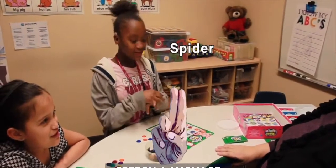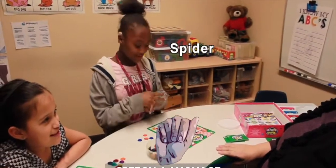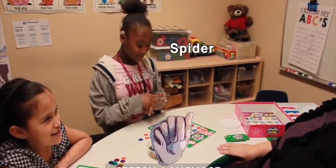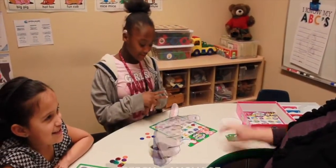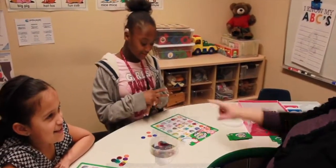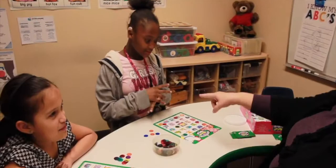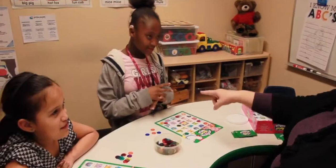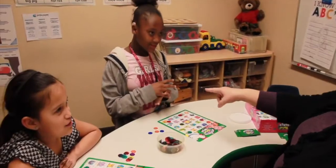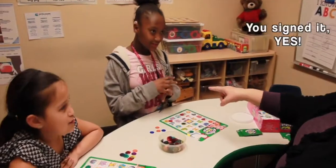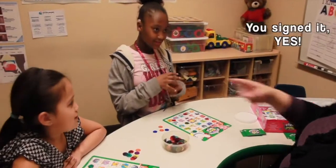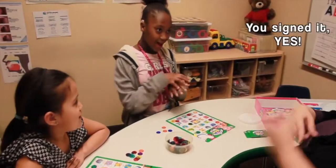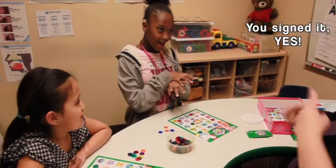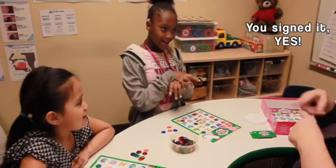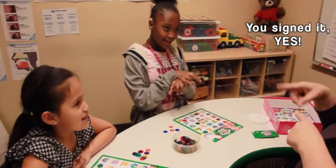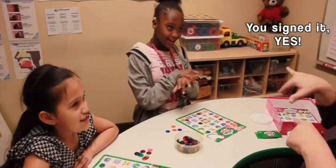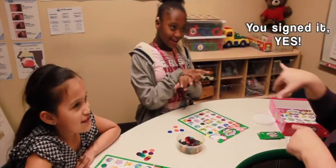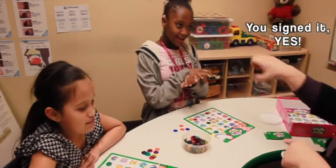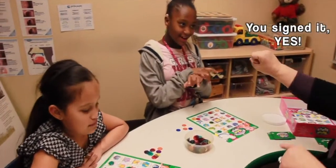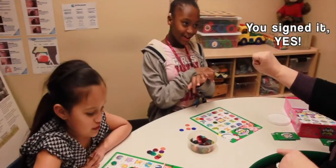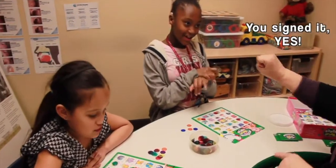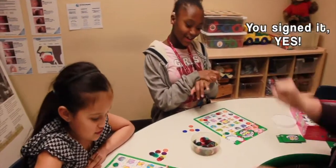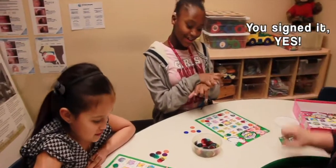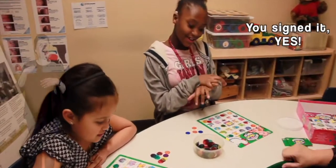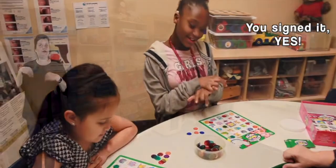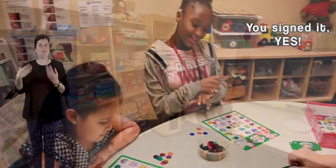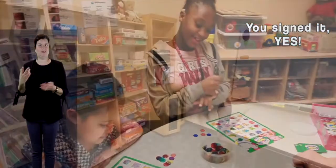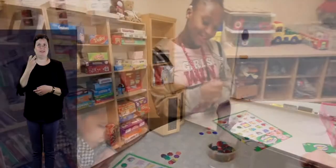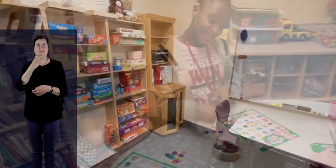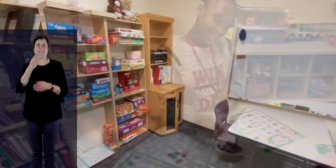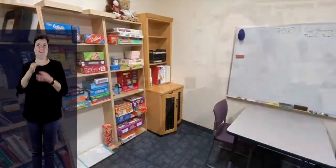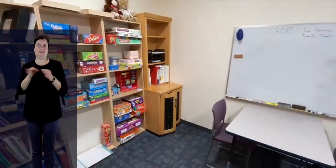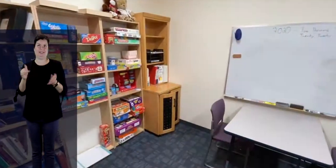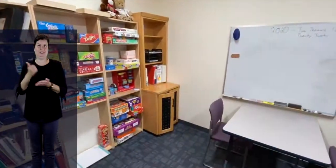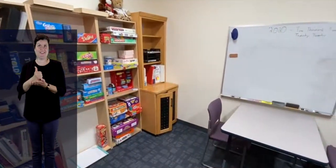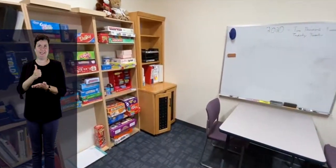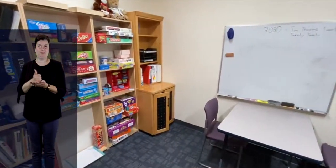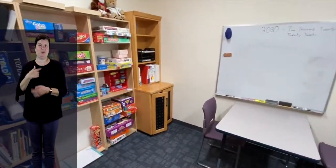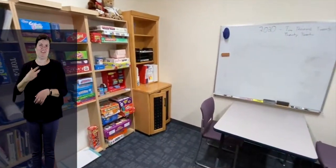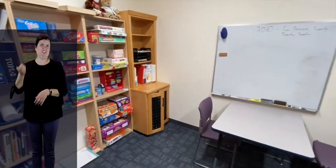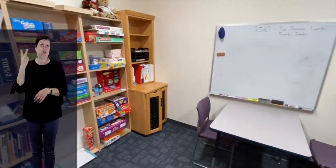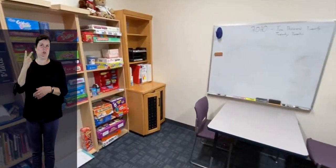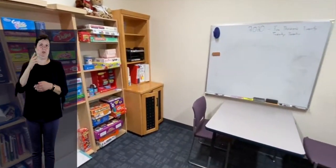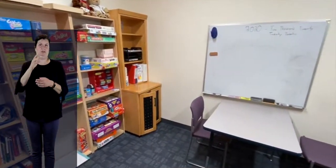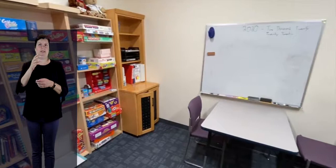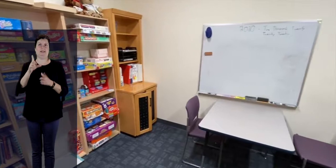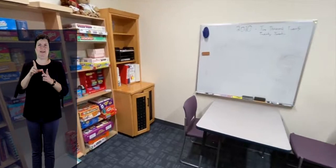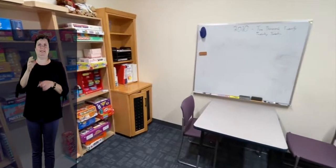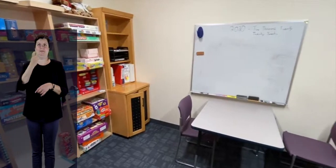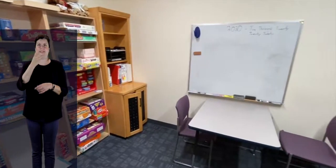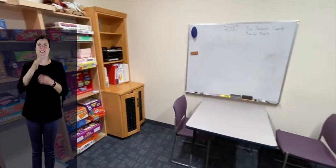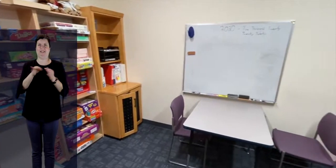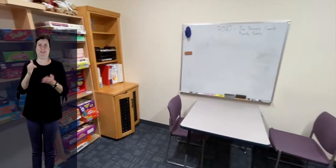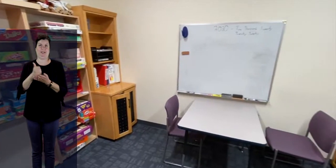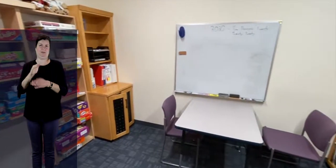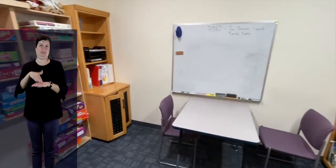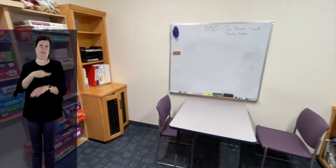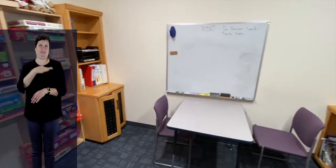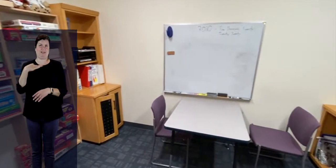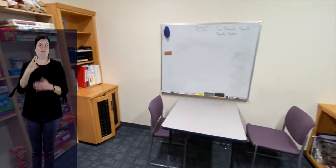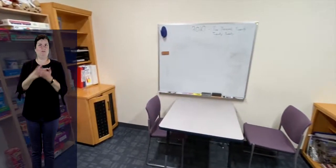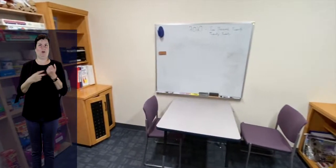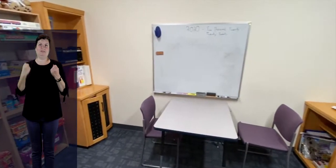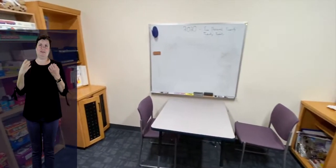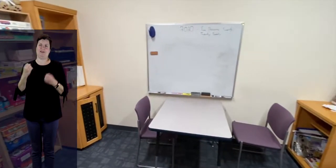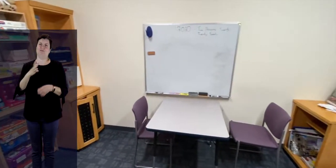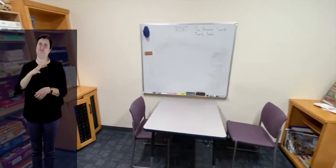Here you will see our speech and language therapy. We have two of our therapists on staff, both of which are fluent in sign